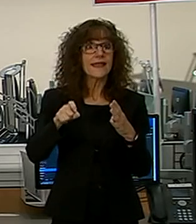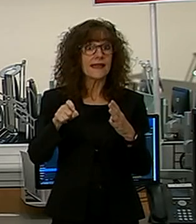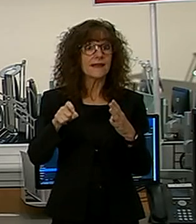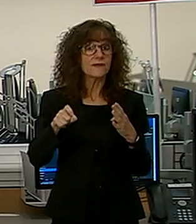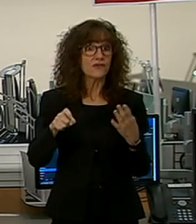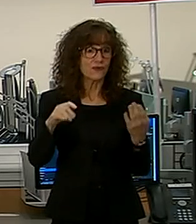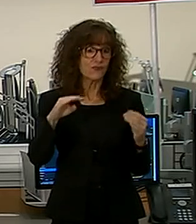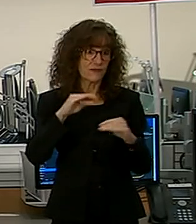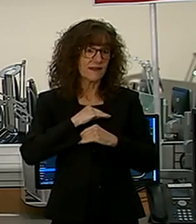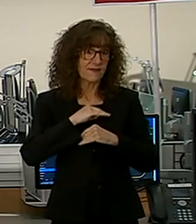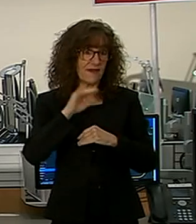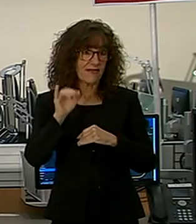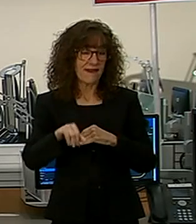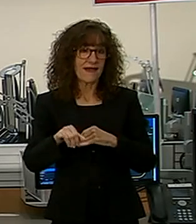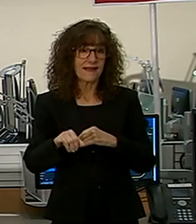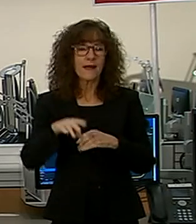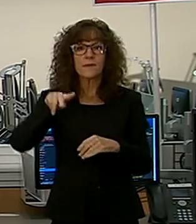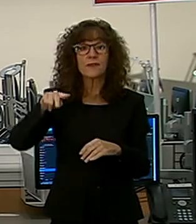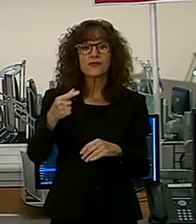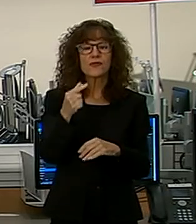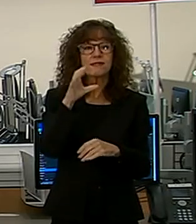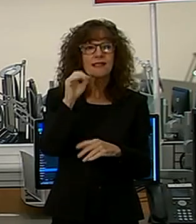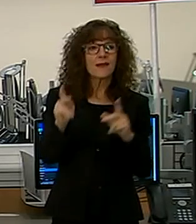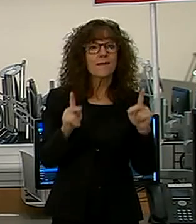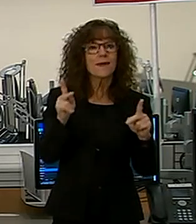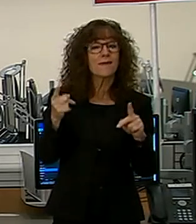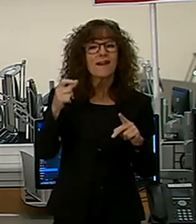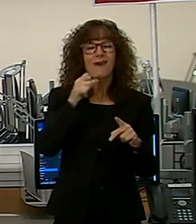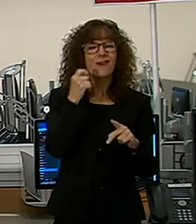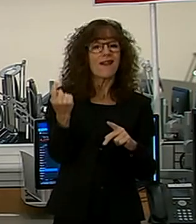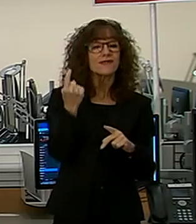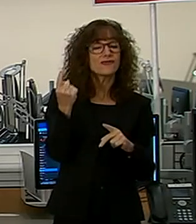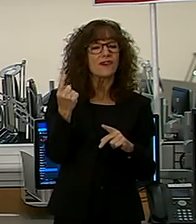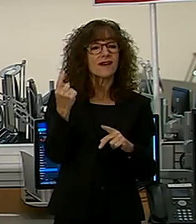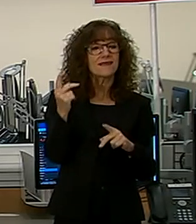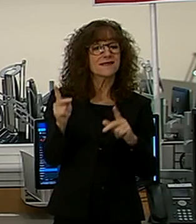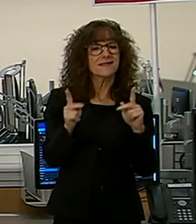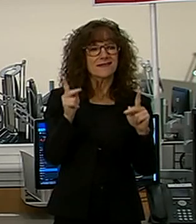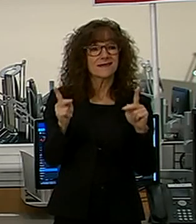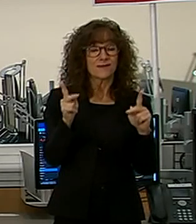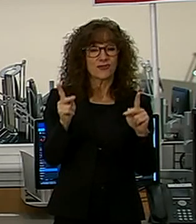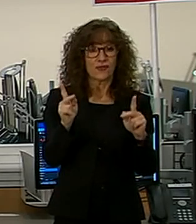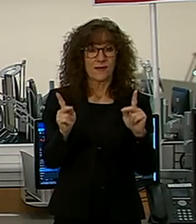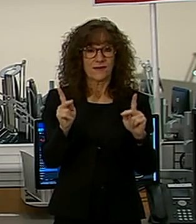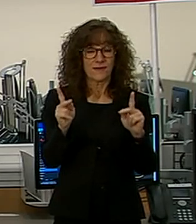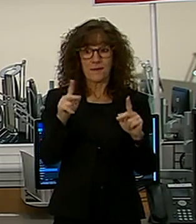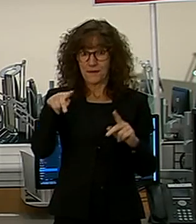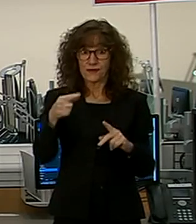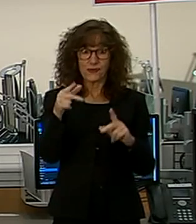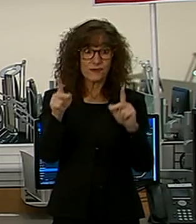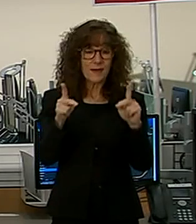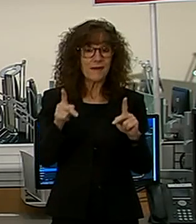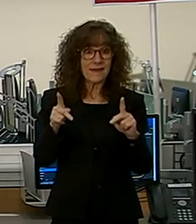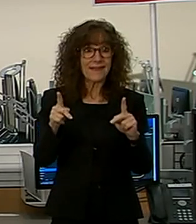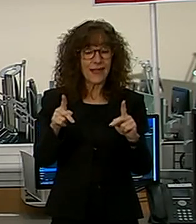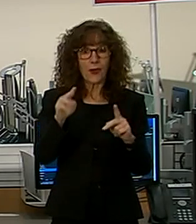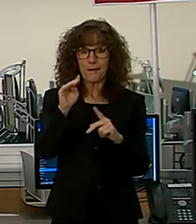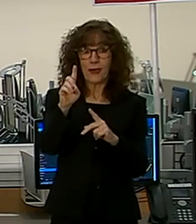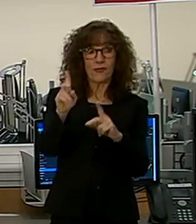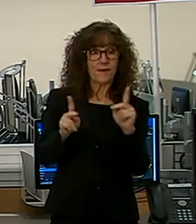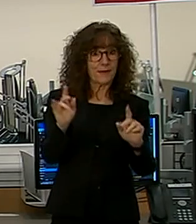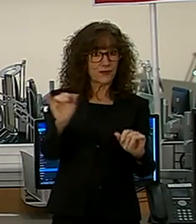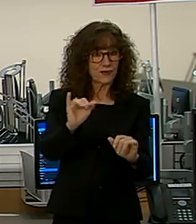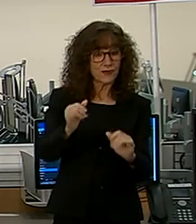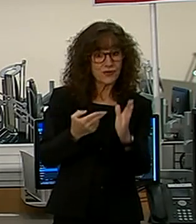meet those metrics. Prince George's County residents are not just Prince Georgians, they're Marylanders. And what this means is the truth of the